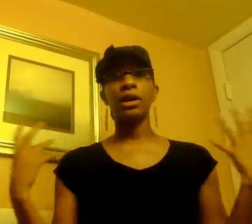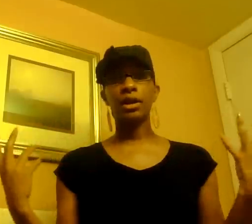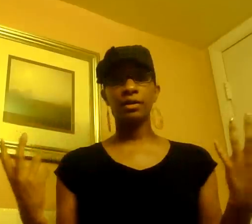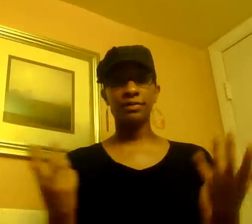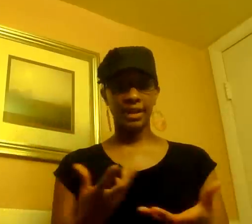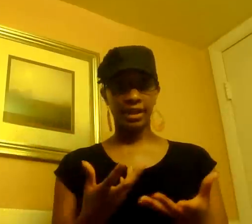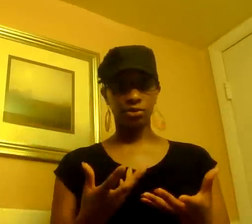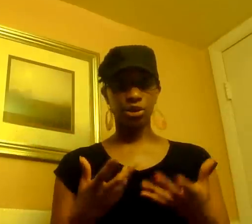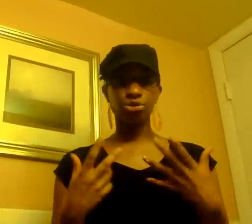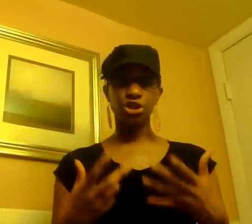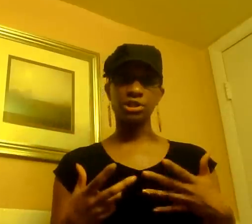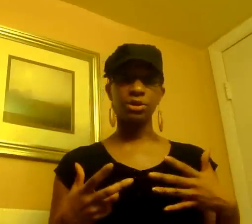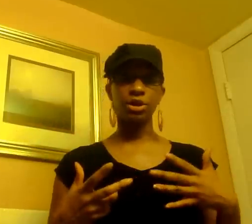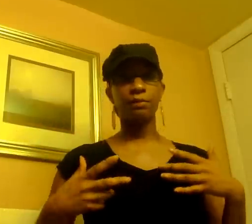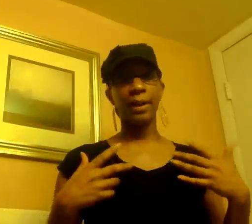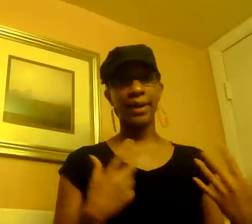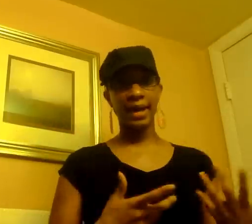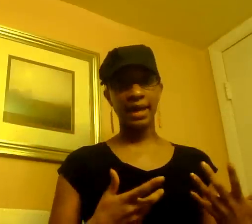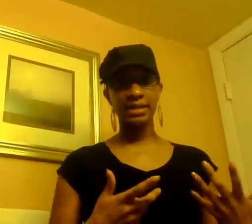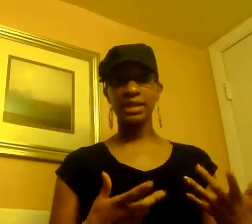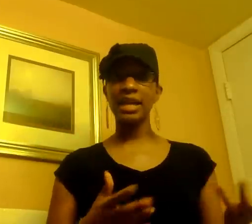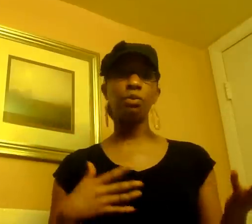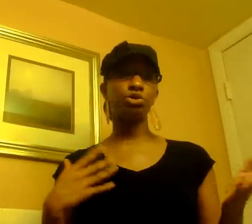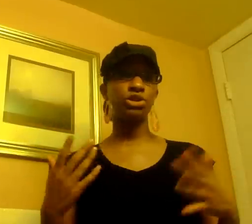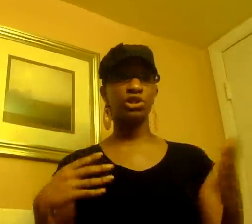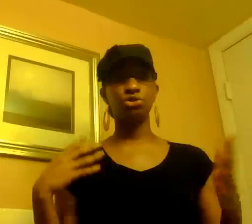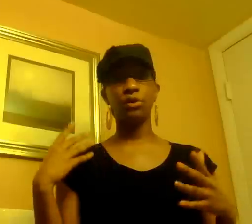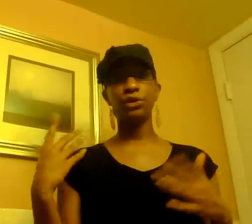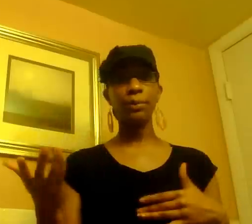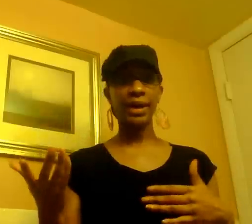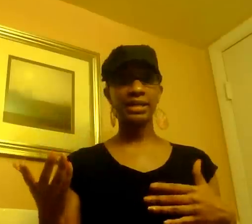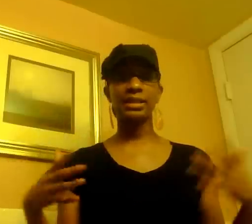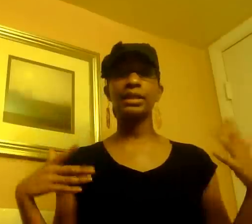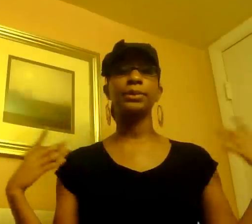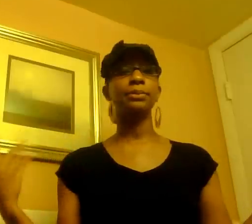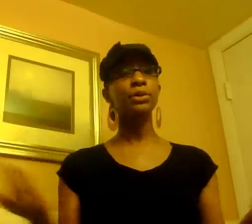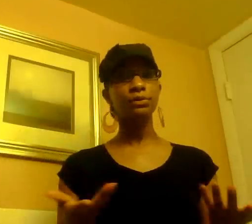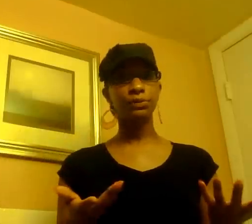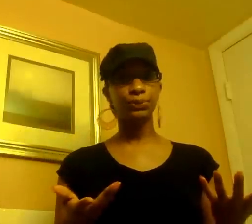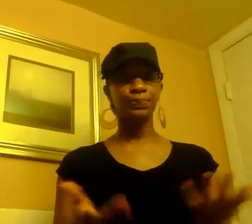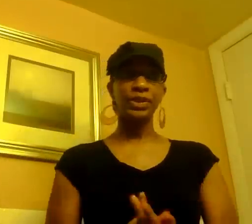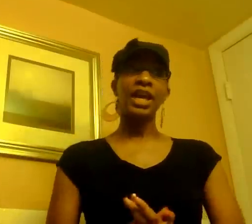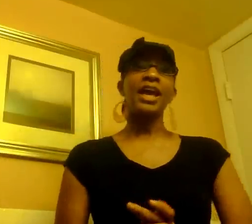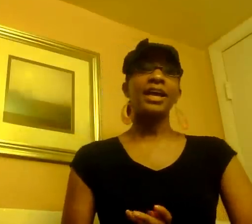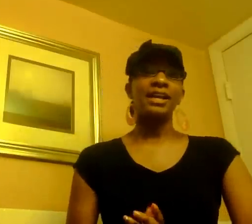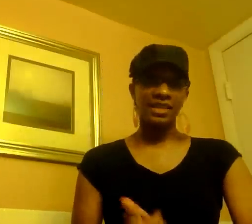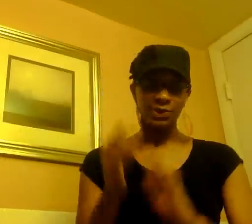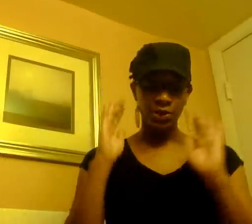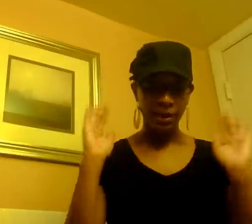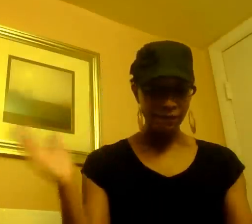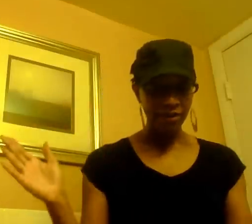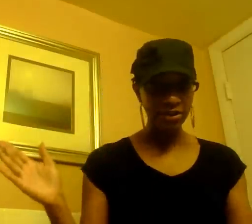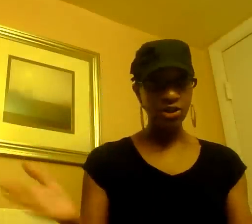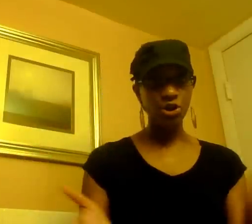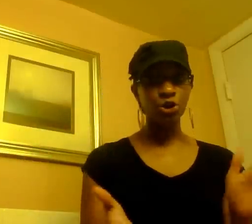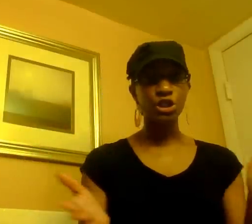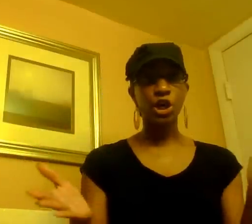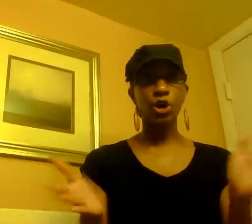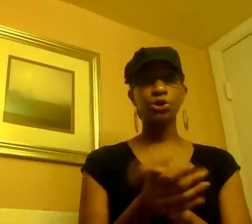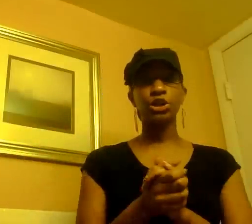love now don't judge me off my past and i won't judge you off your past let it be beautiful and that's one of my favorite songs so you